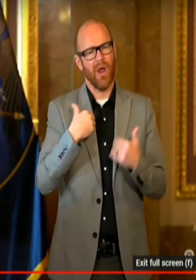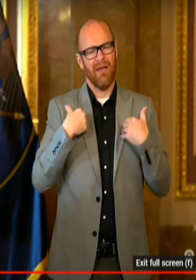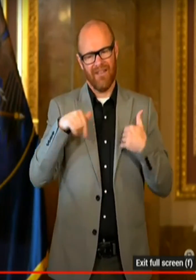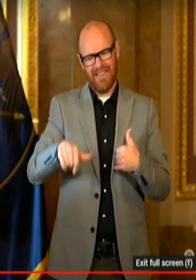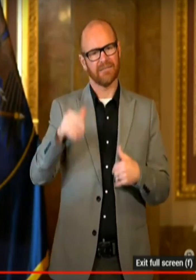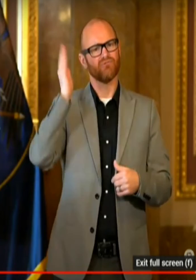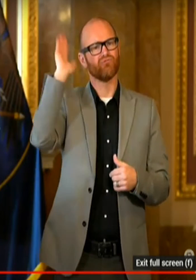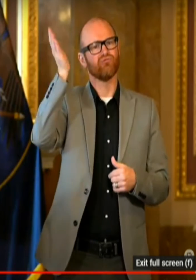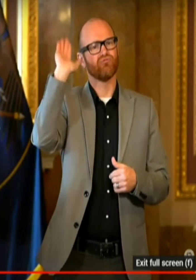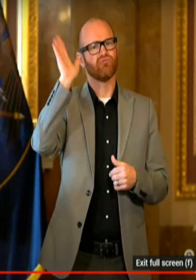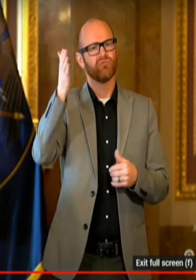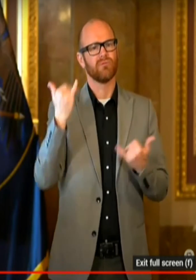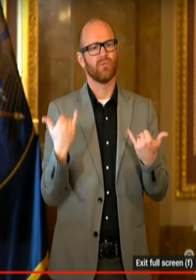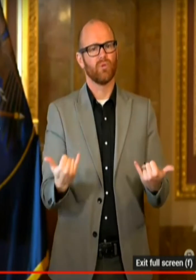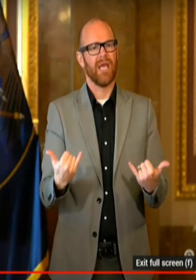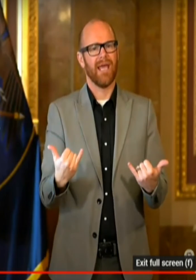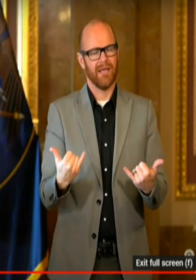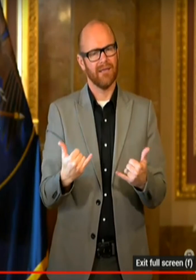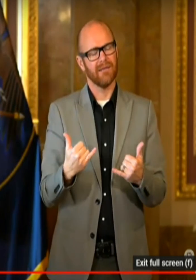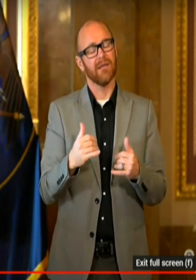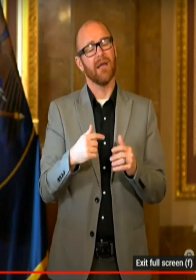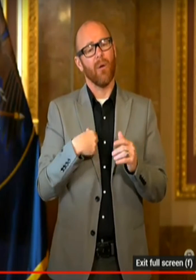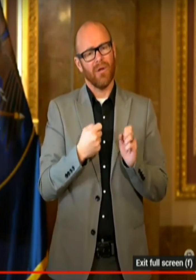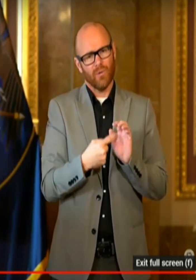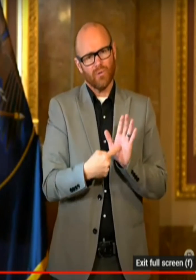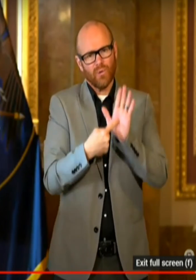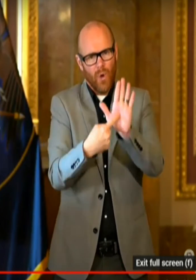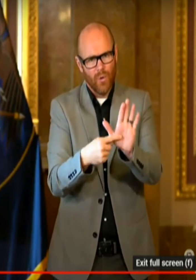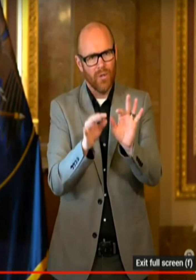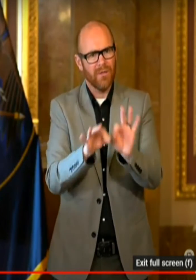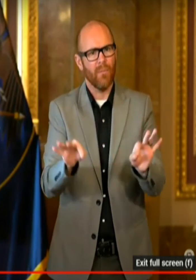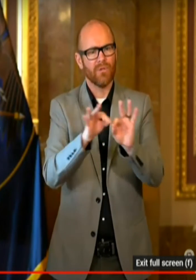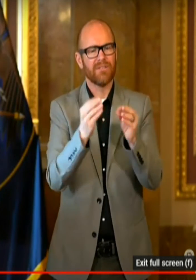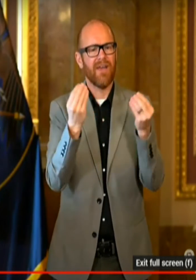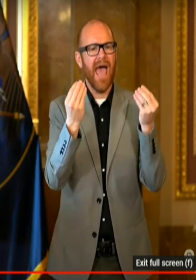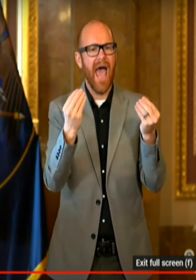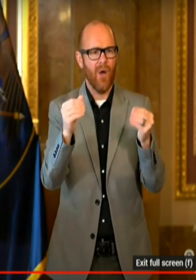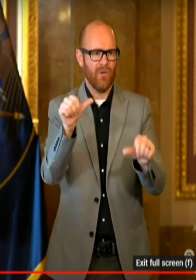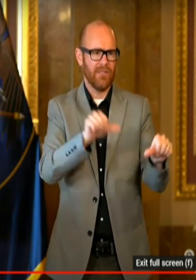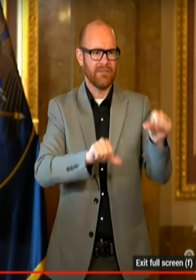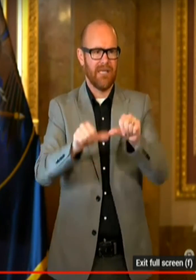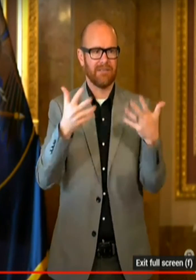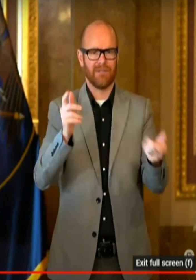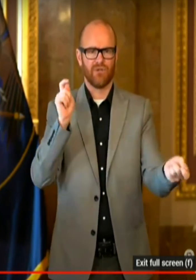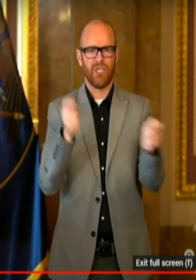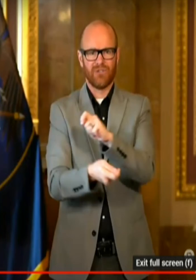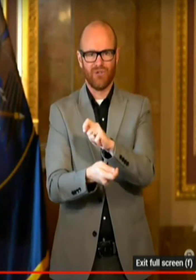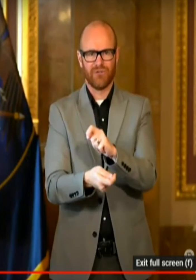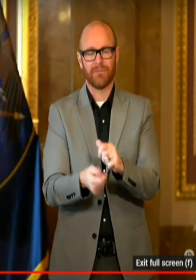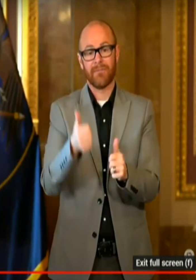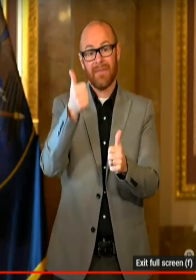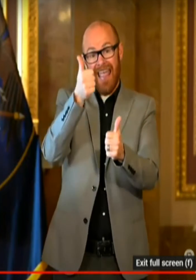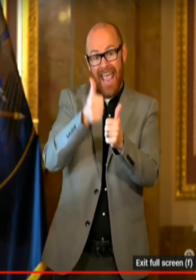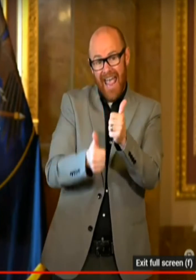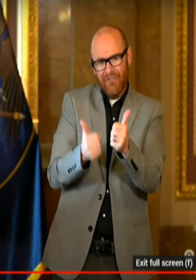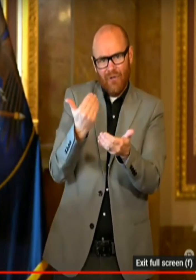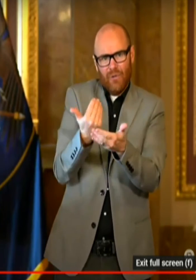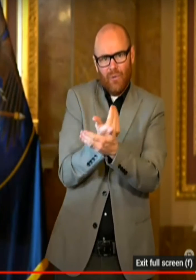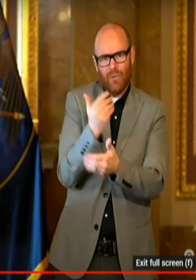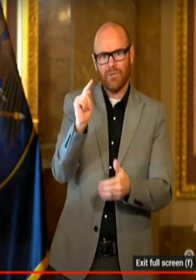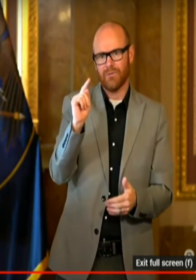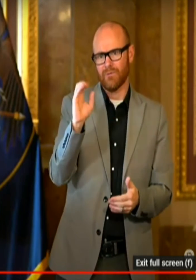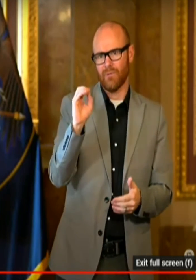convey the importance of how the science has changed on this. How every one of these new tools that we have,